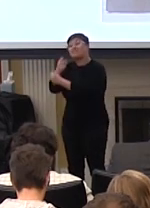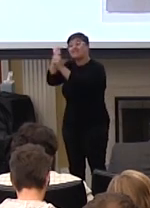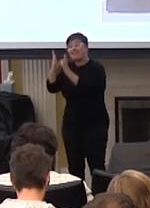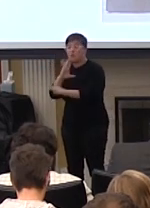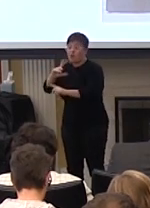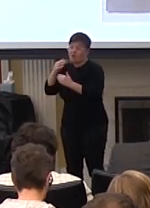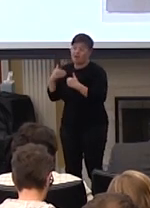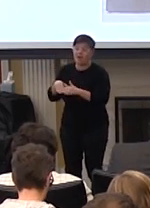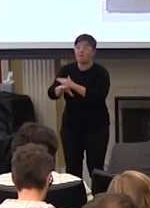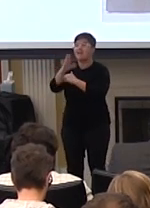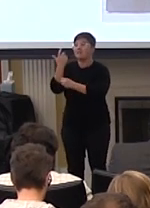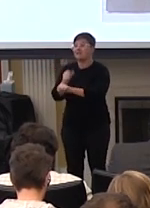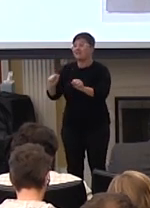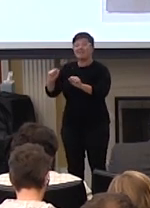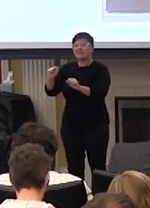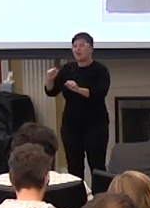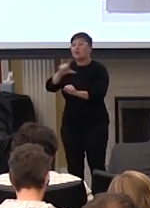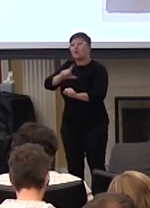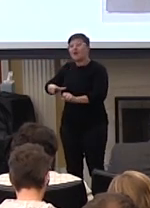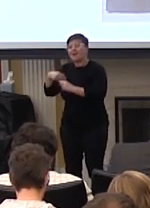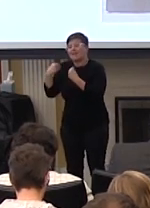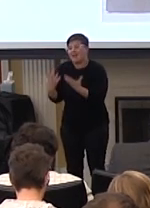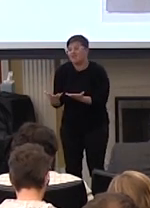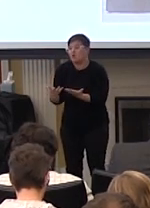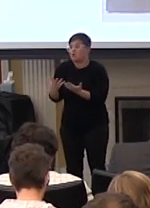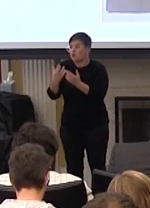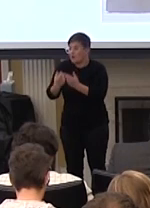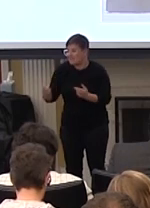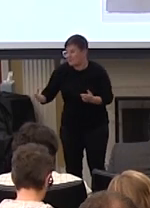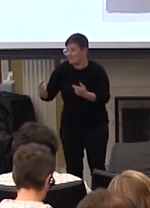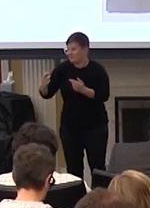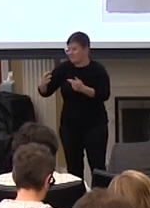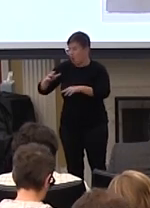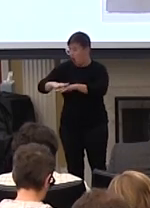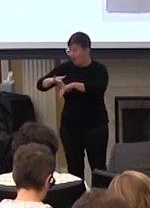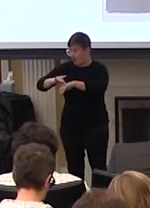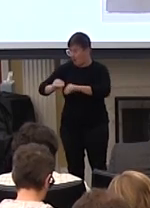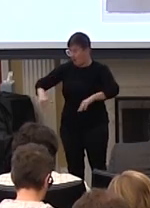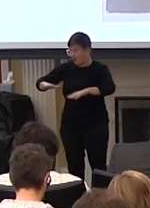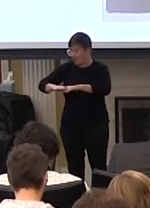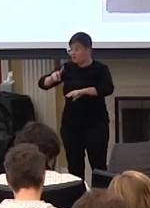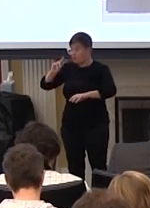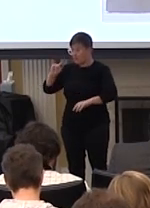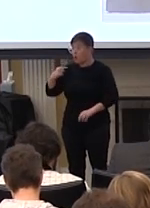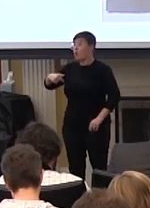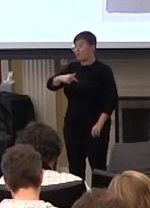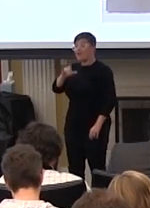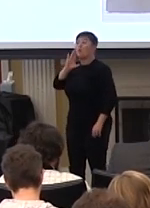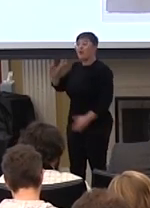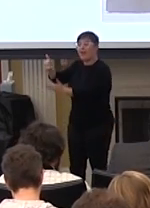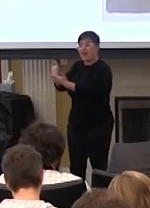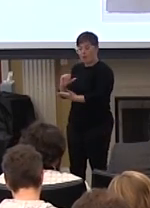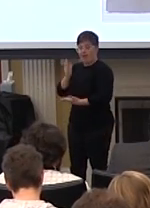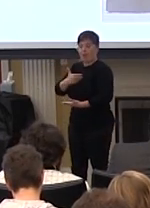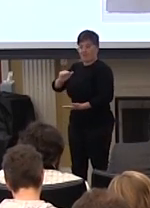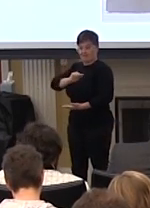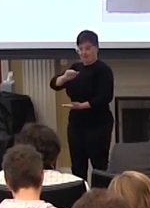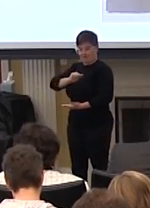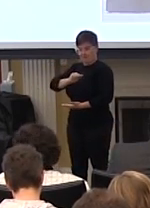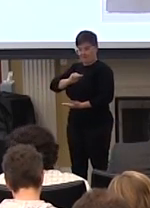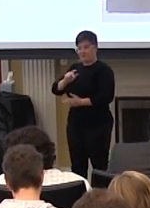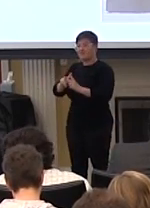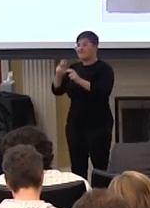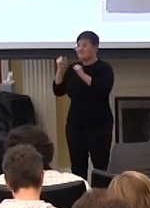save you, but that he gave us the resources on earth to do so and that we will indeed help ourselves. So very pragmatic